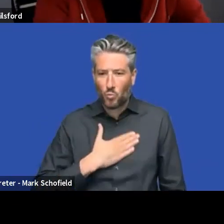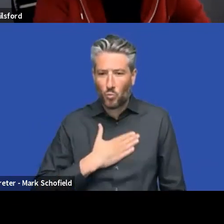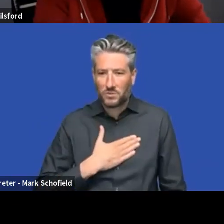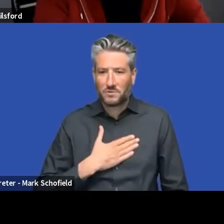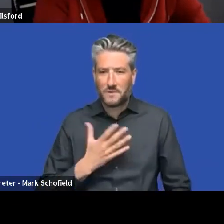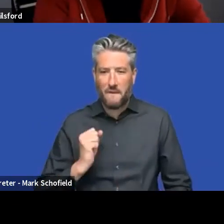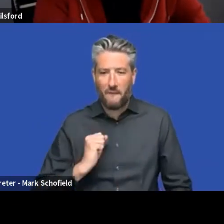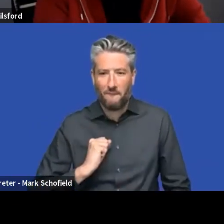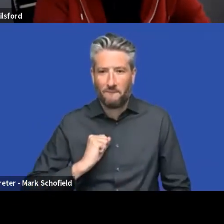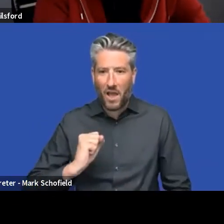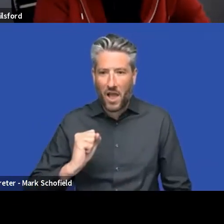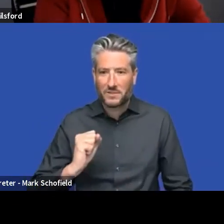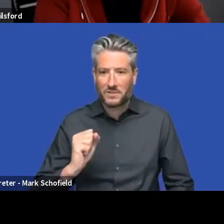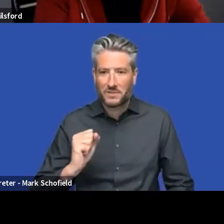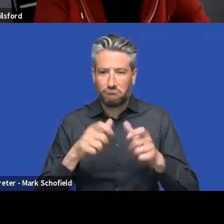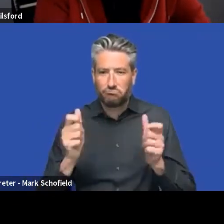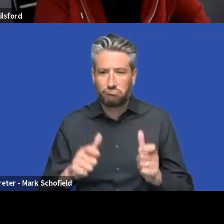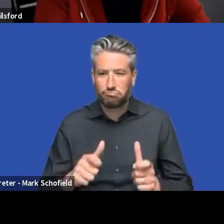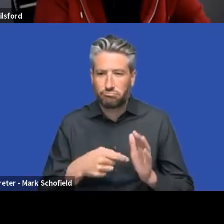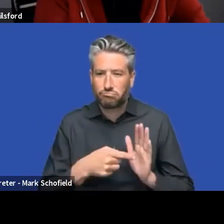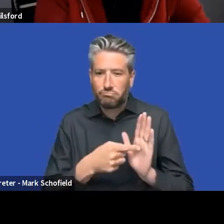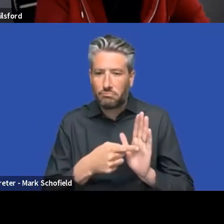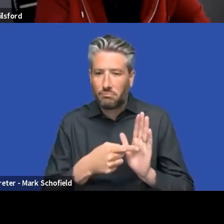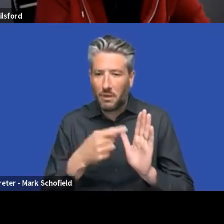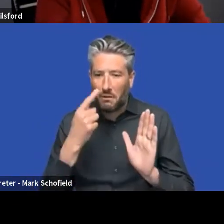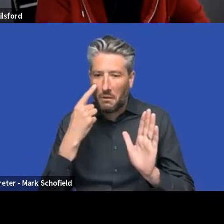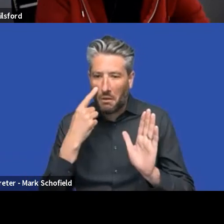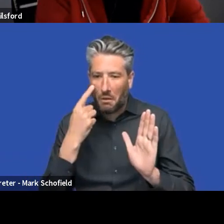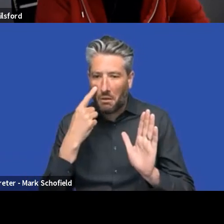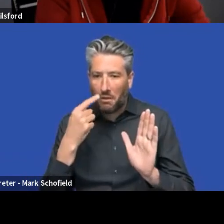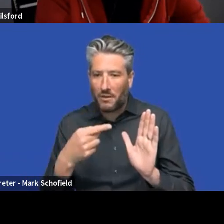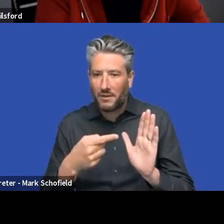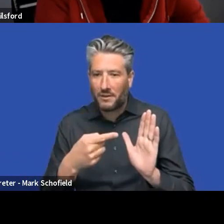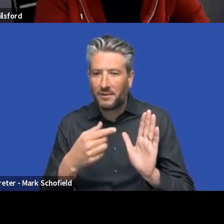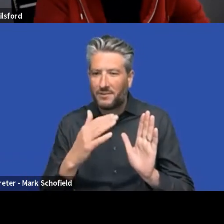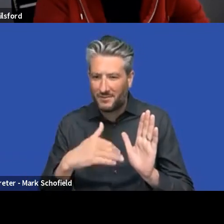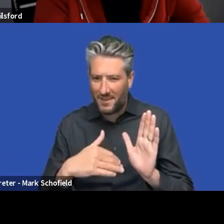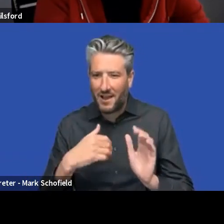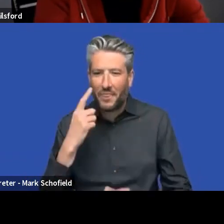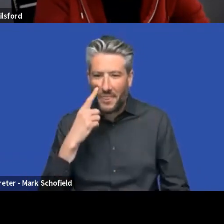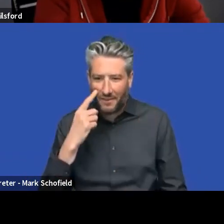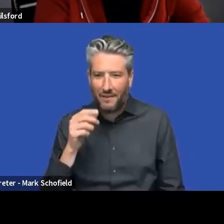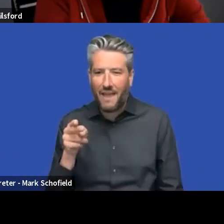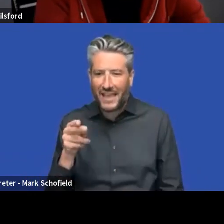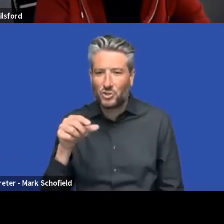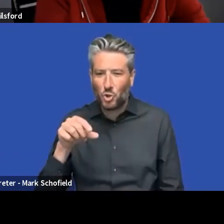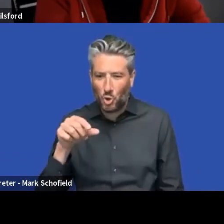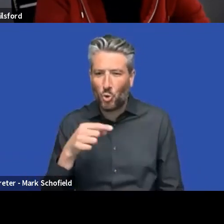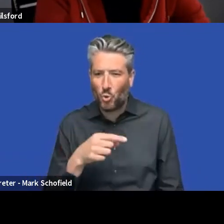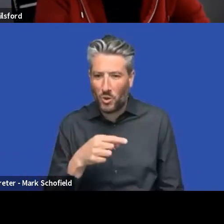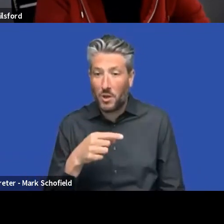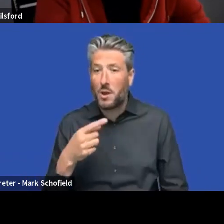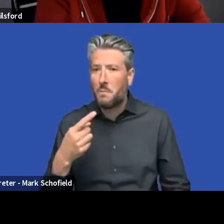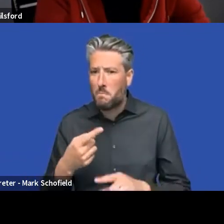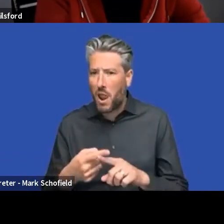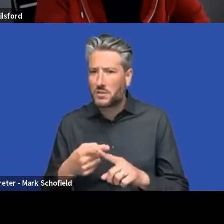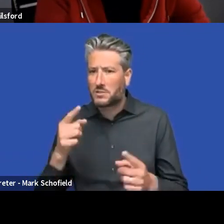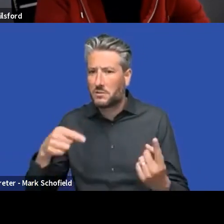for us in HQ, but actually I think mainly deep in my heart, it's for the developers out there. If you need a new product,